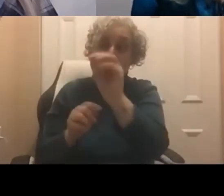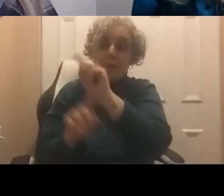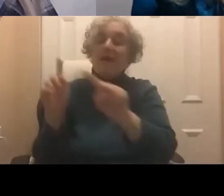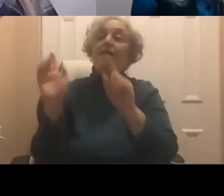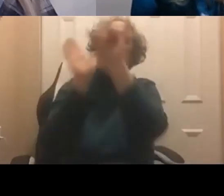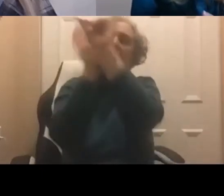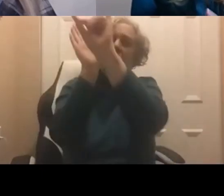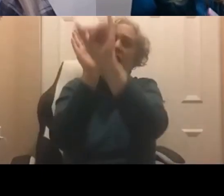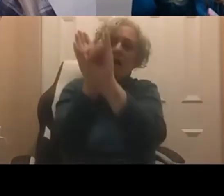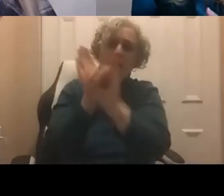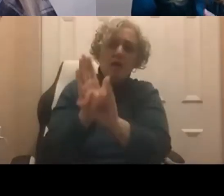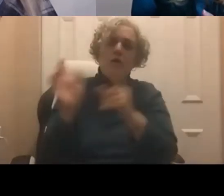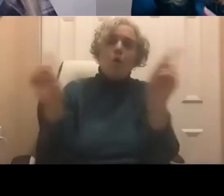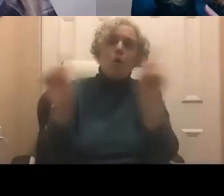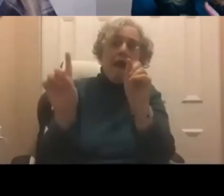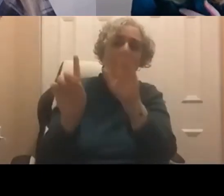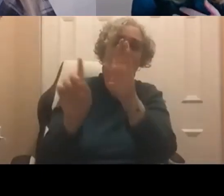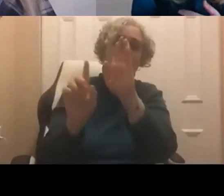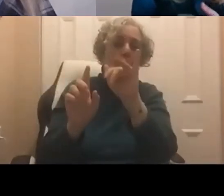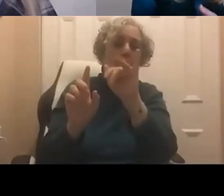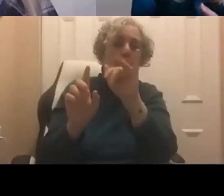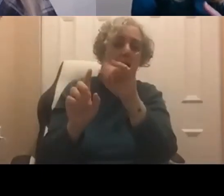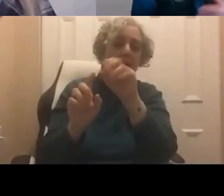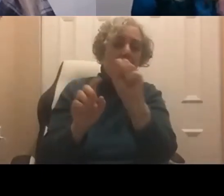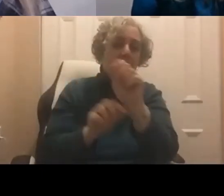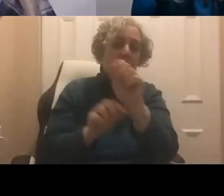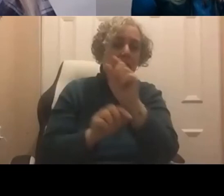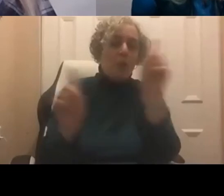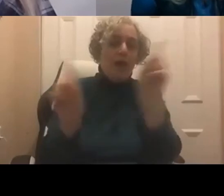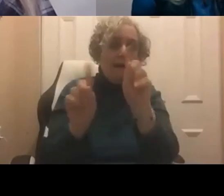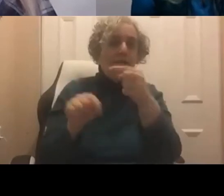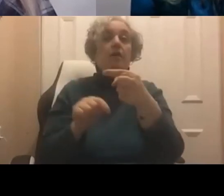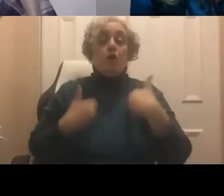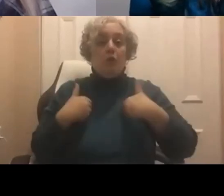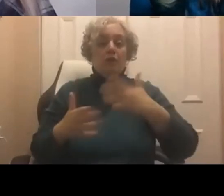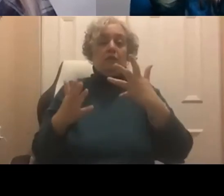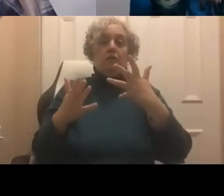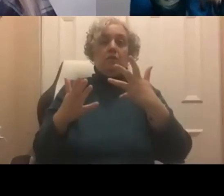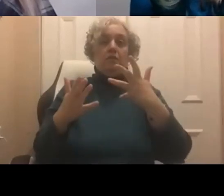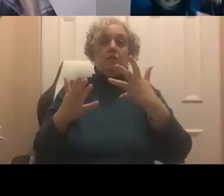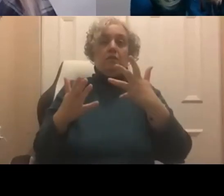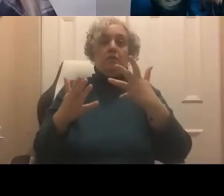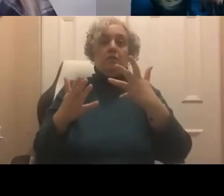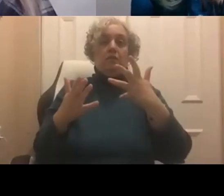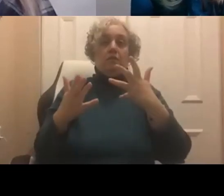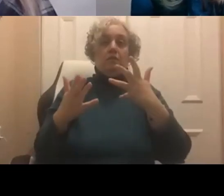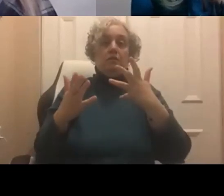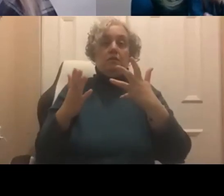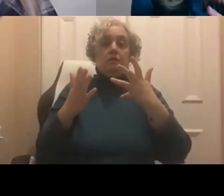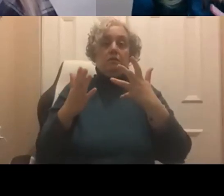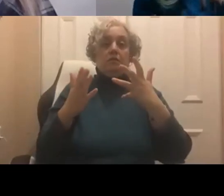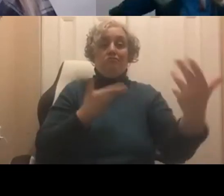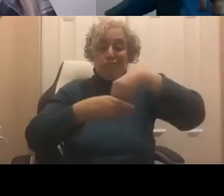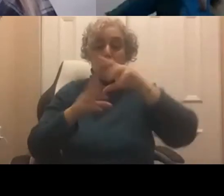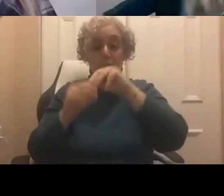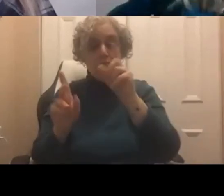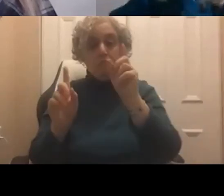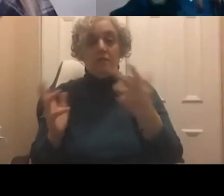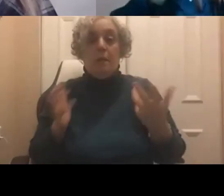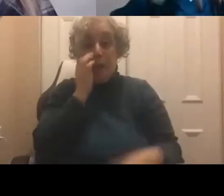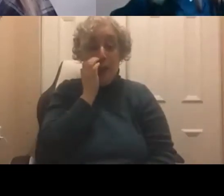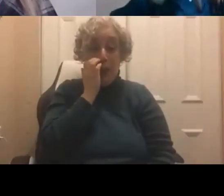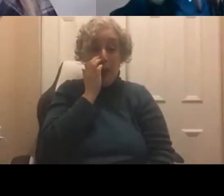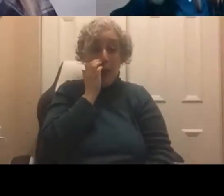where those biases may come and where human competency needs to come in. So,